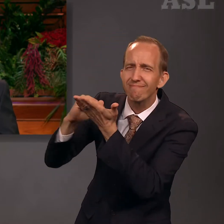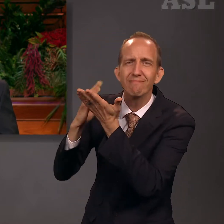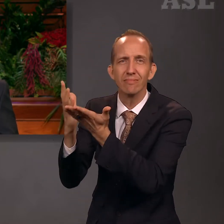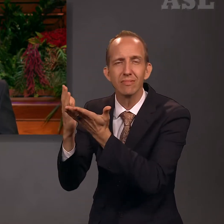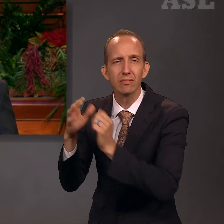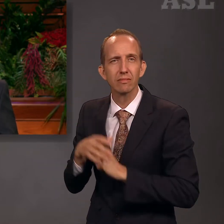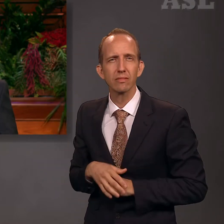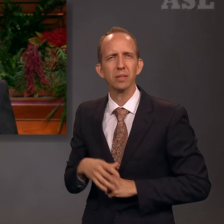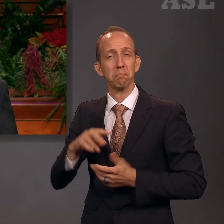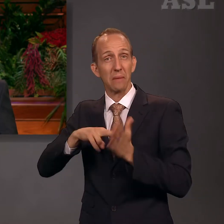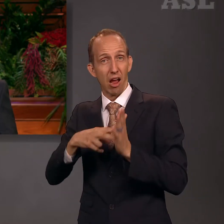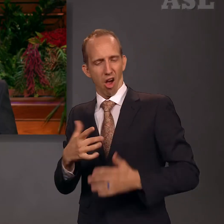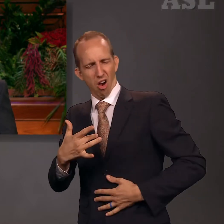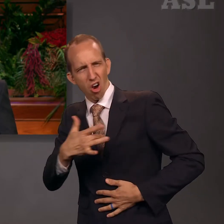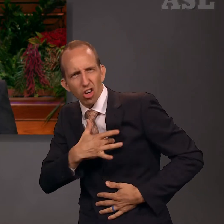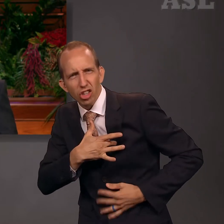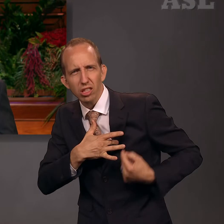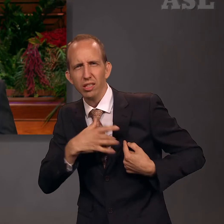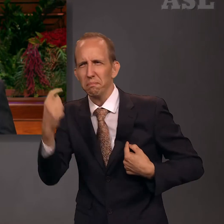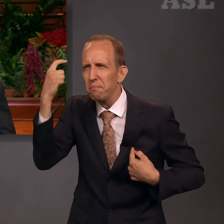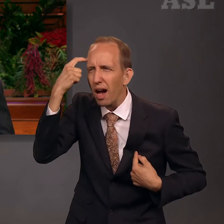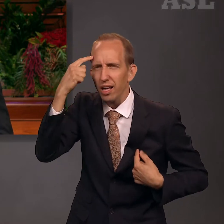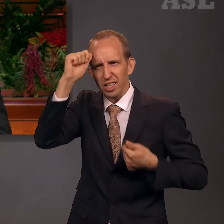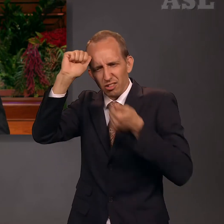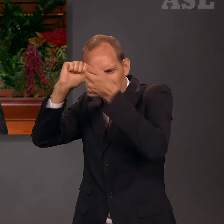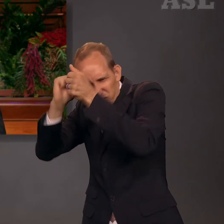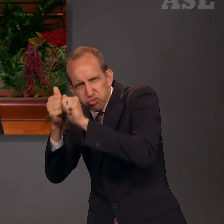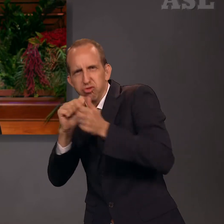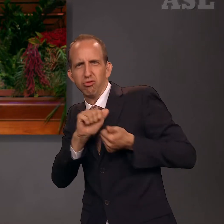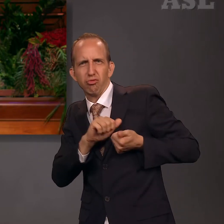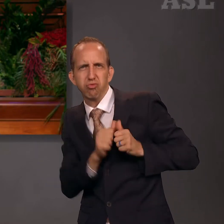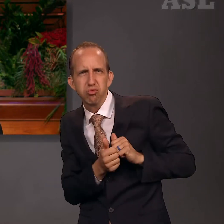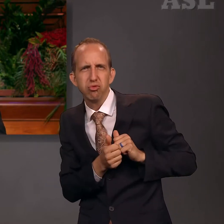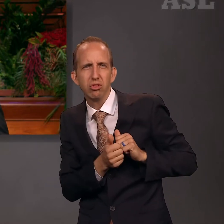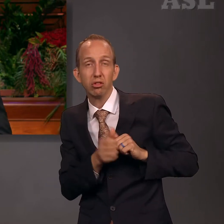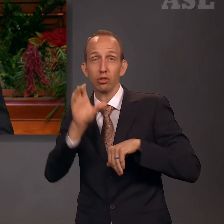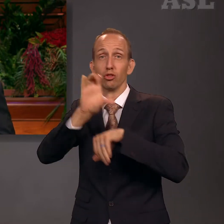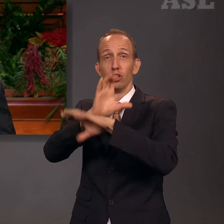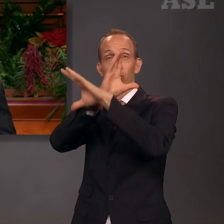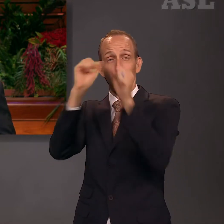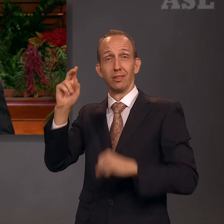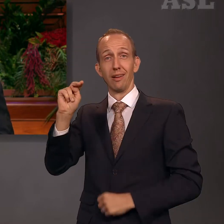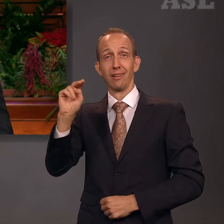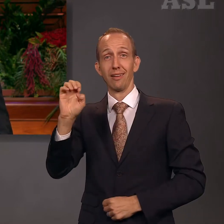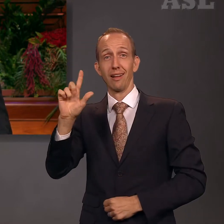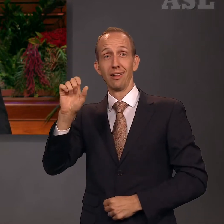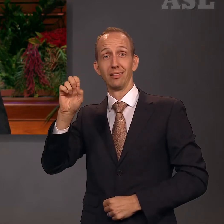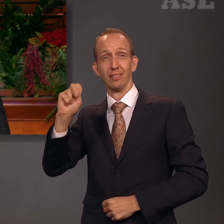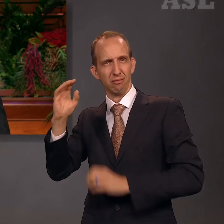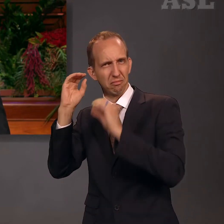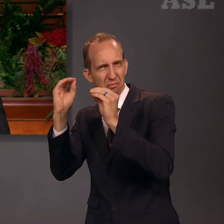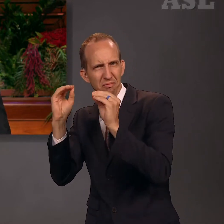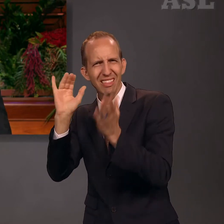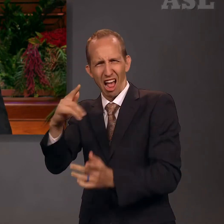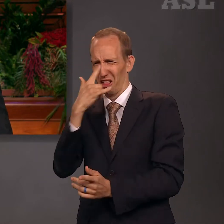of mind and heart. As President Nelson teaches, it is doing and being a little better each day.